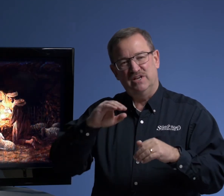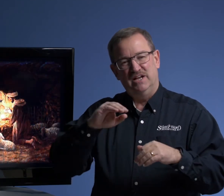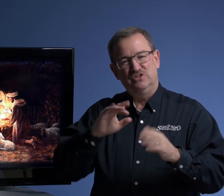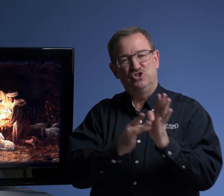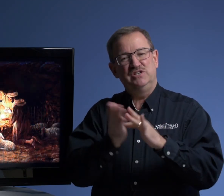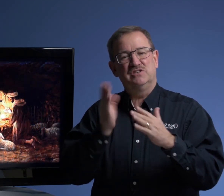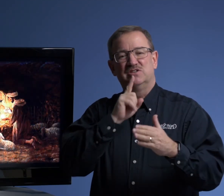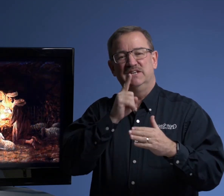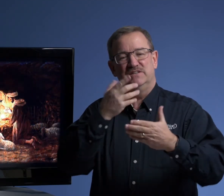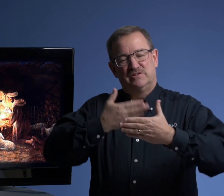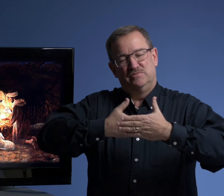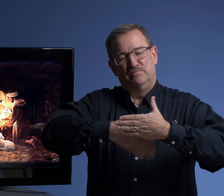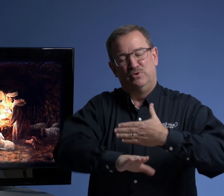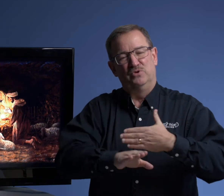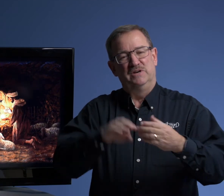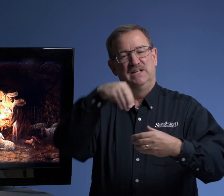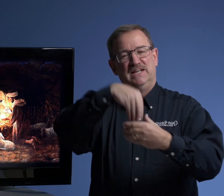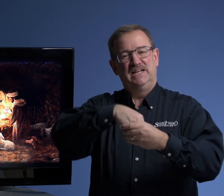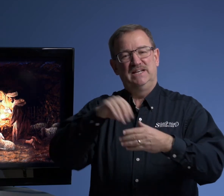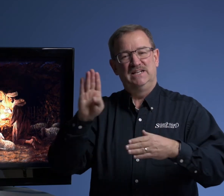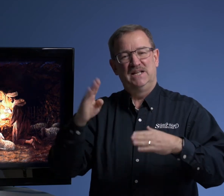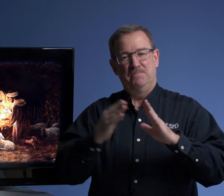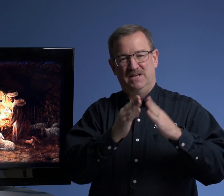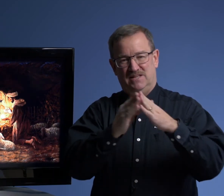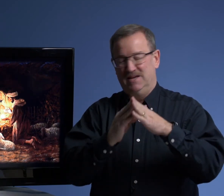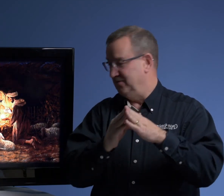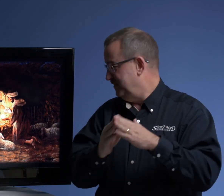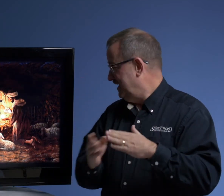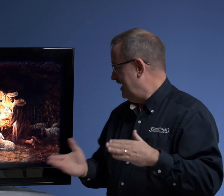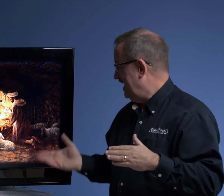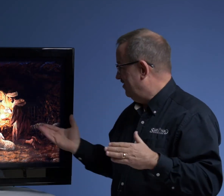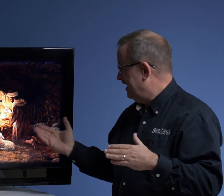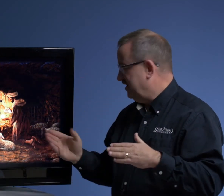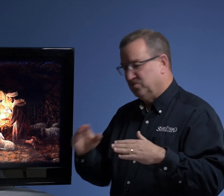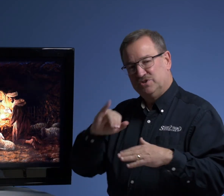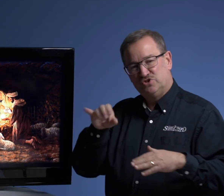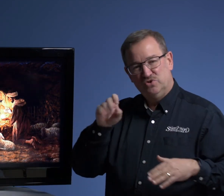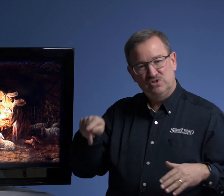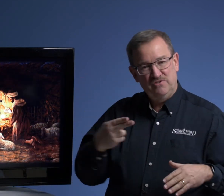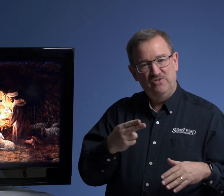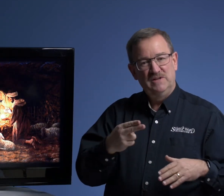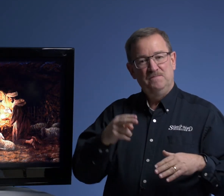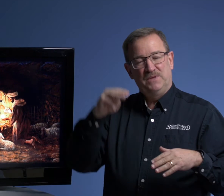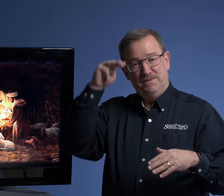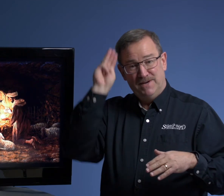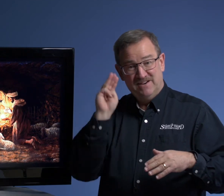Jesus is born in Bethlehem. And there with Joseph and Mary